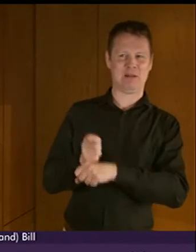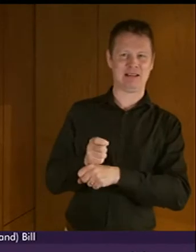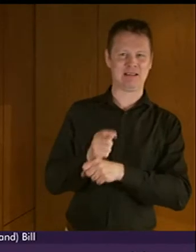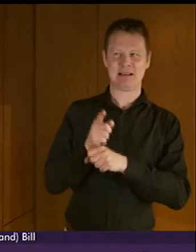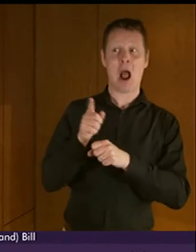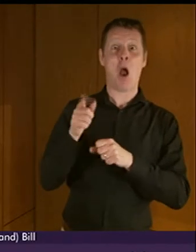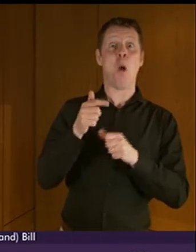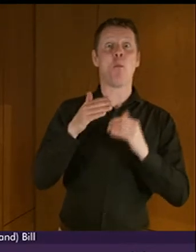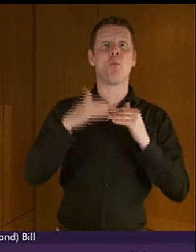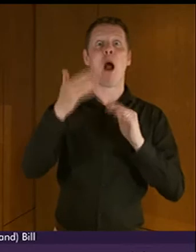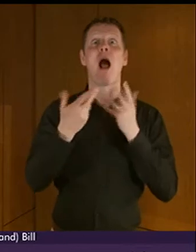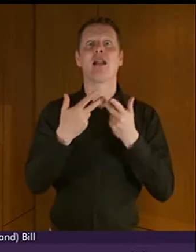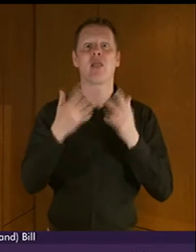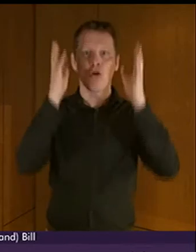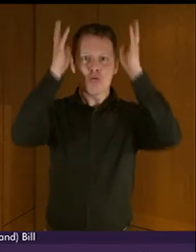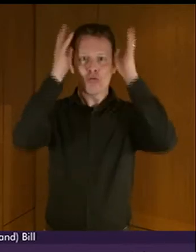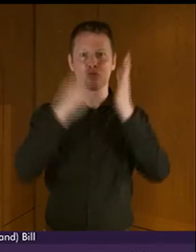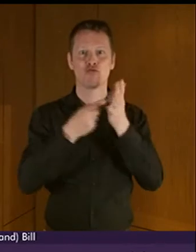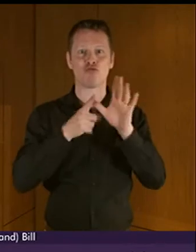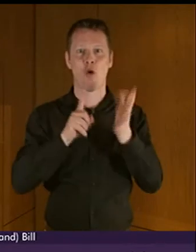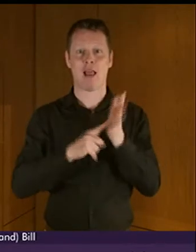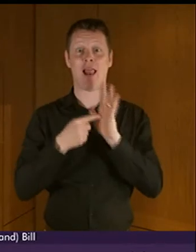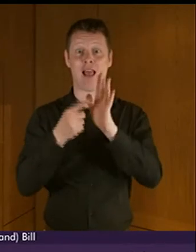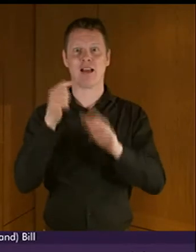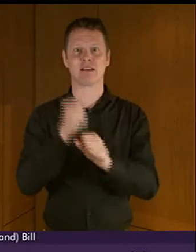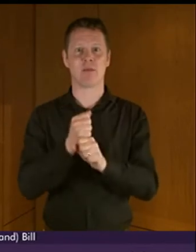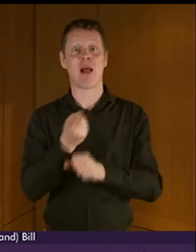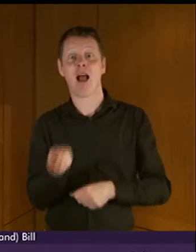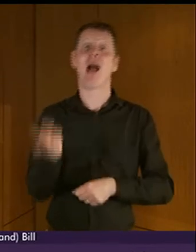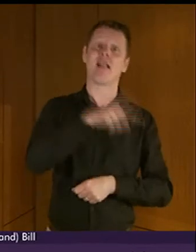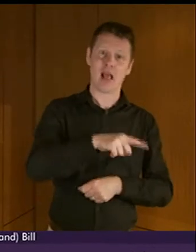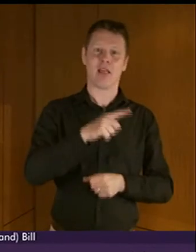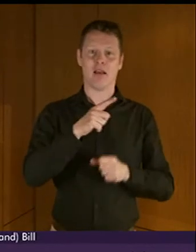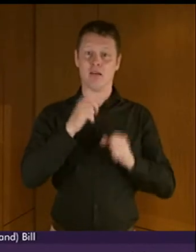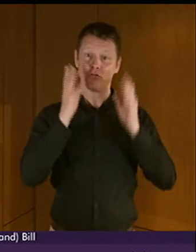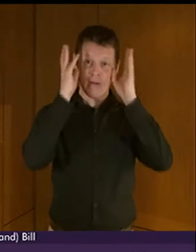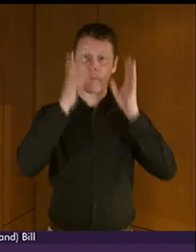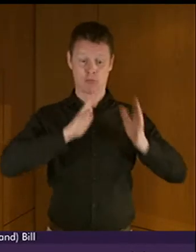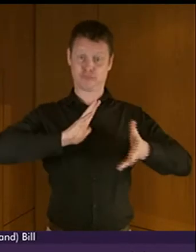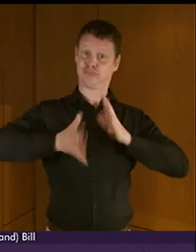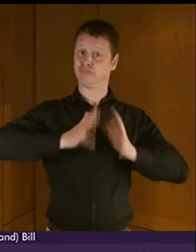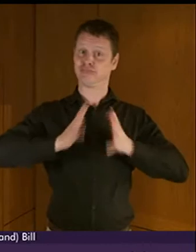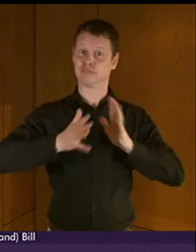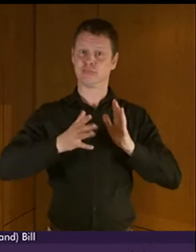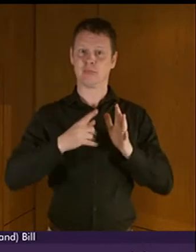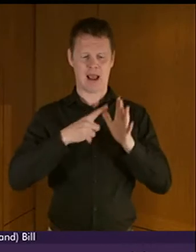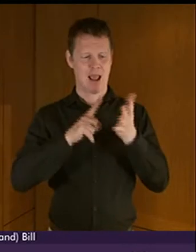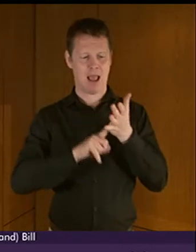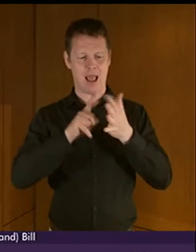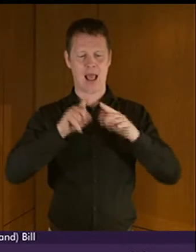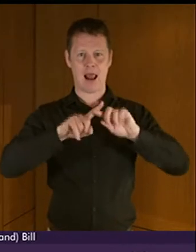royal theme I discovered that there was another member of the royal family who used a form of sign language Alexandra